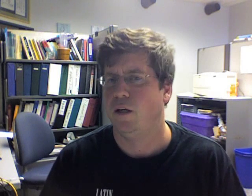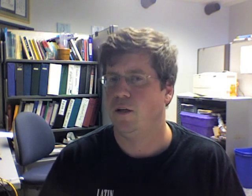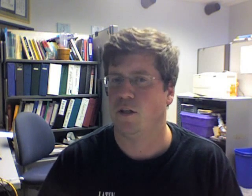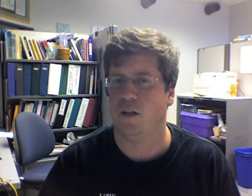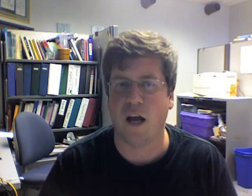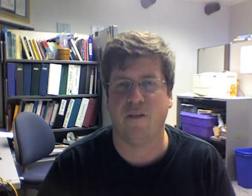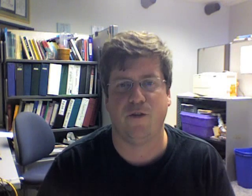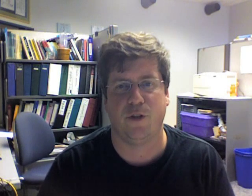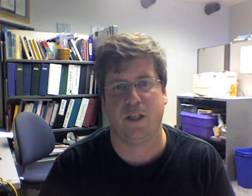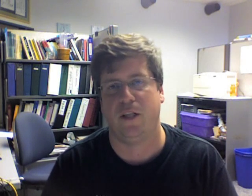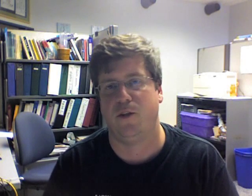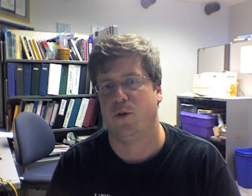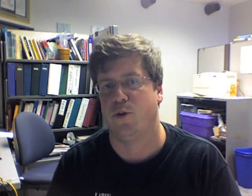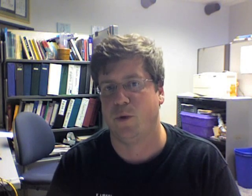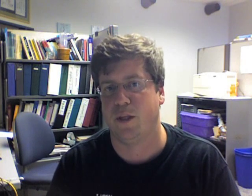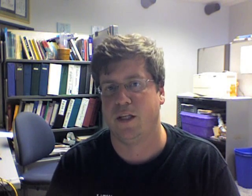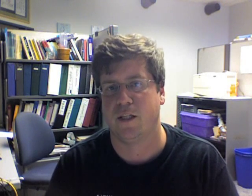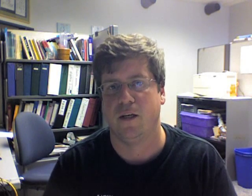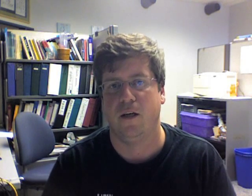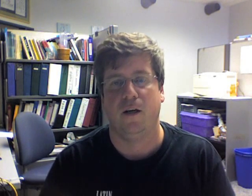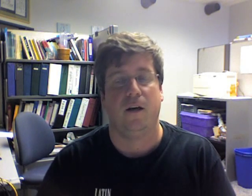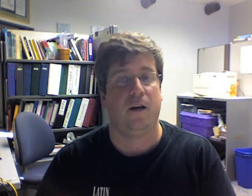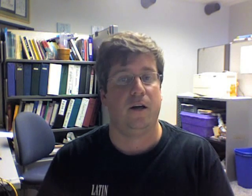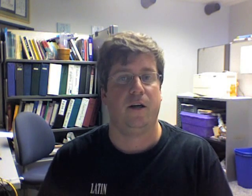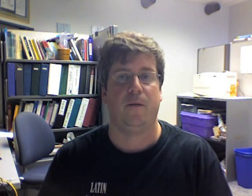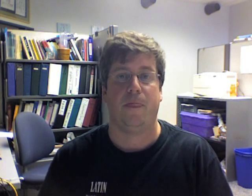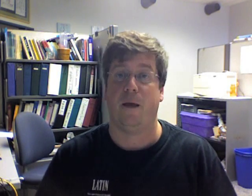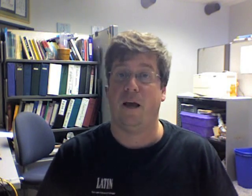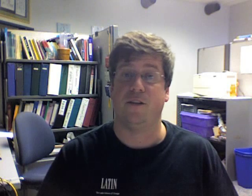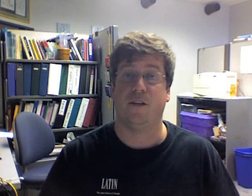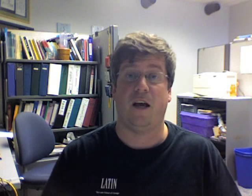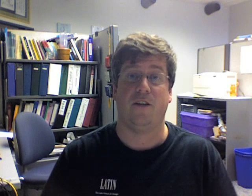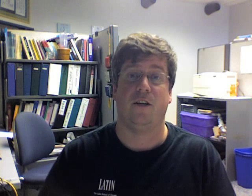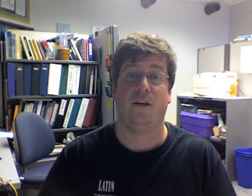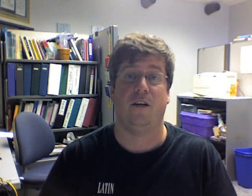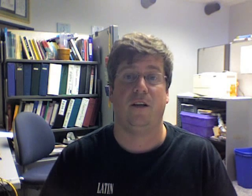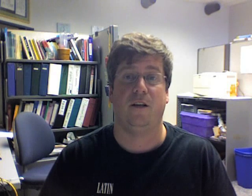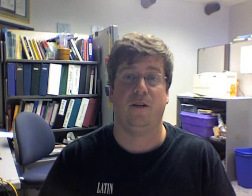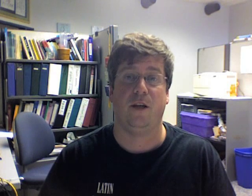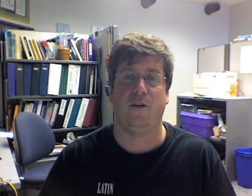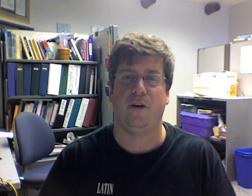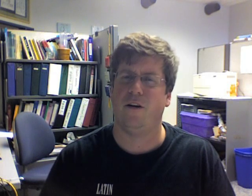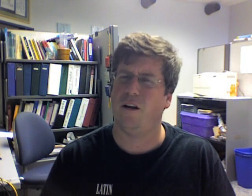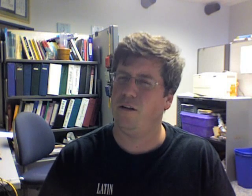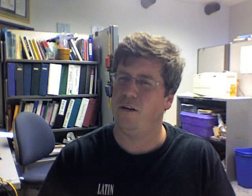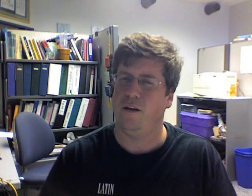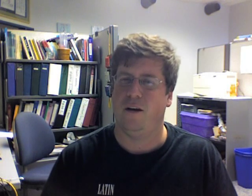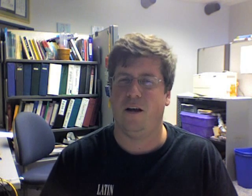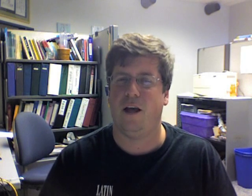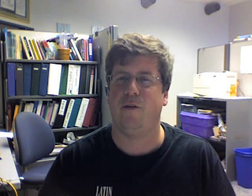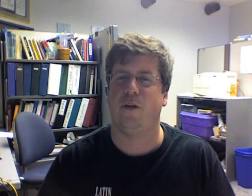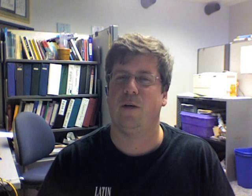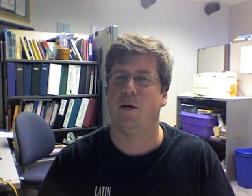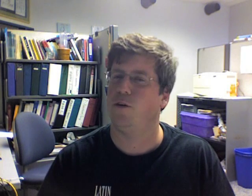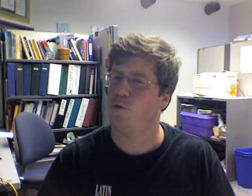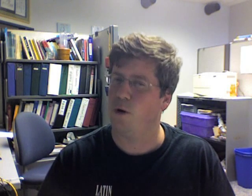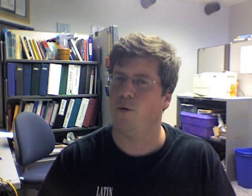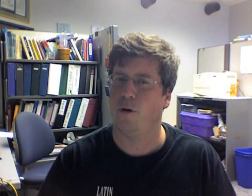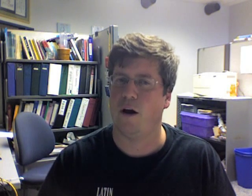There's a lot of interesting things you can do with this. as, as a little ender here, I'll, I'll have you think about the square root of i.